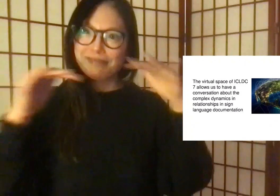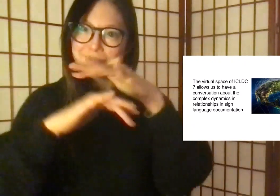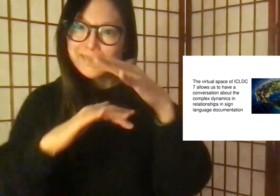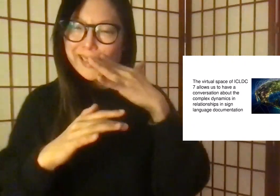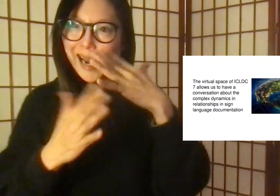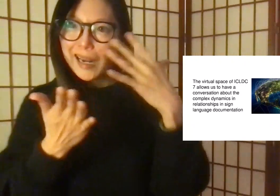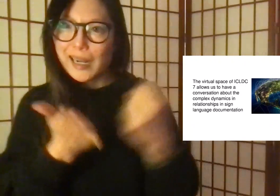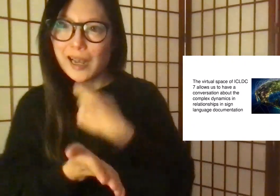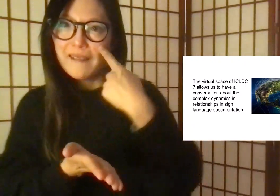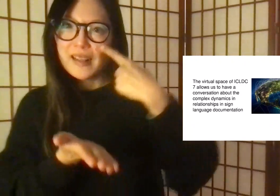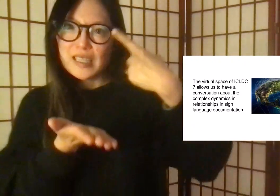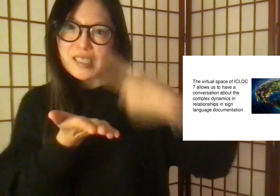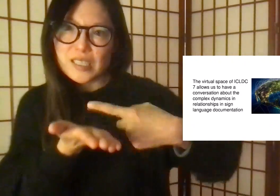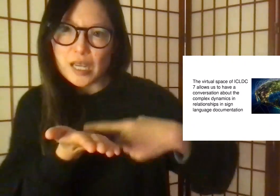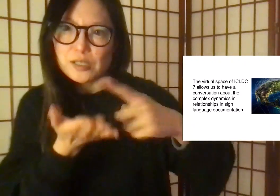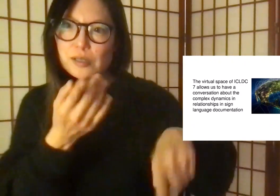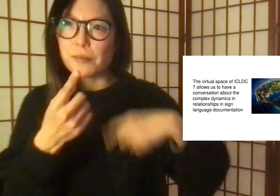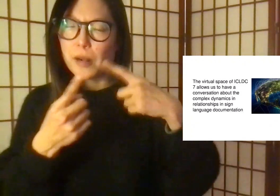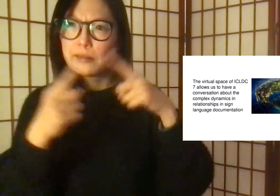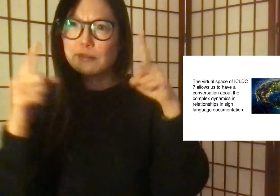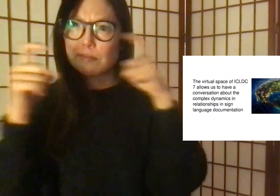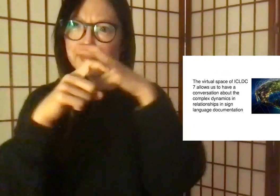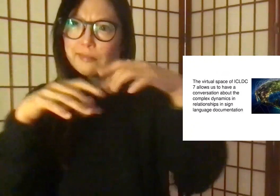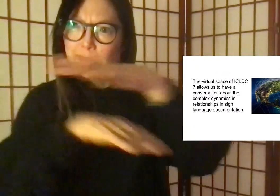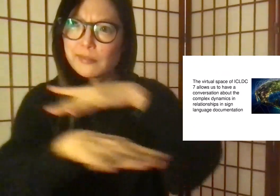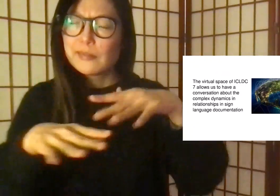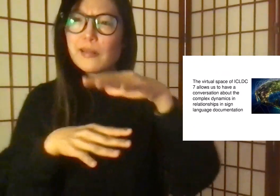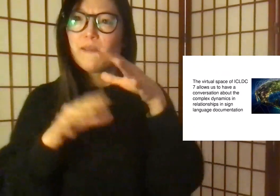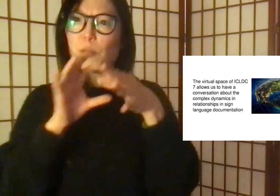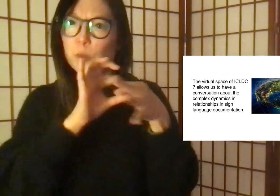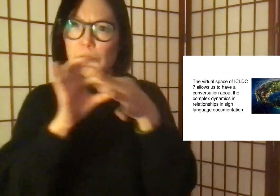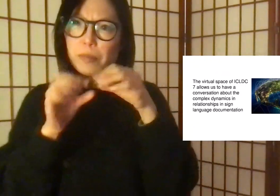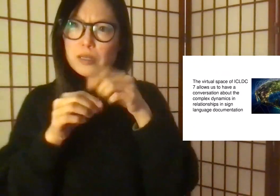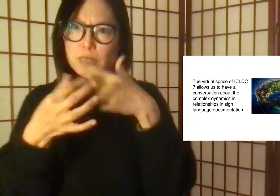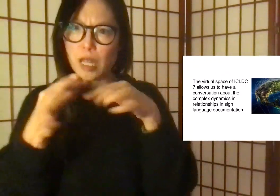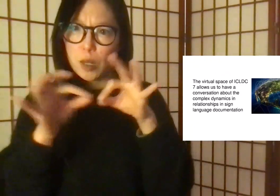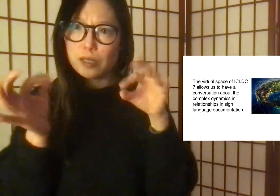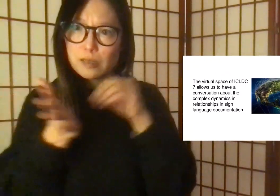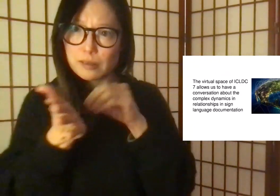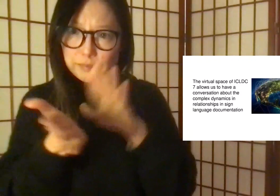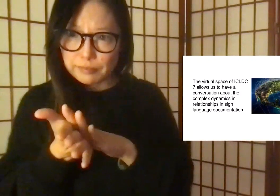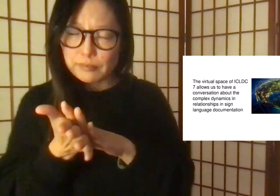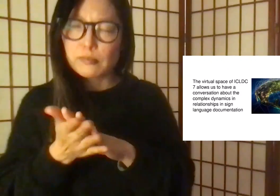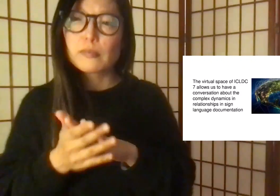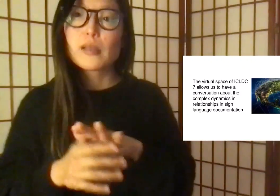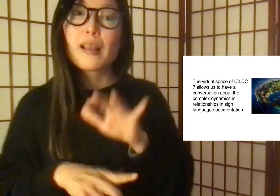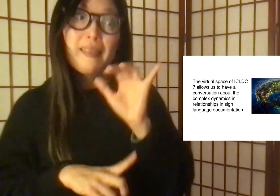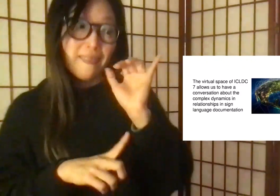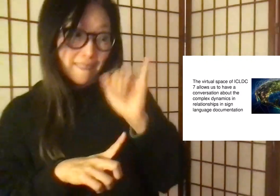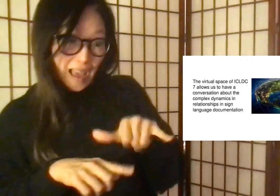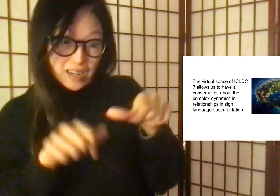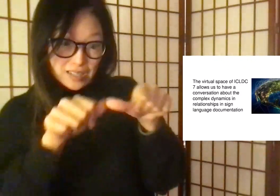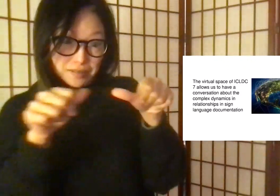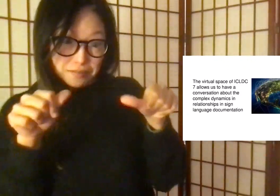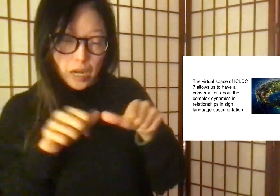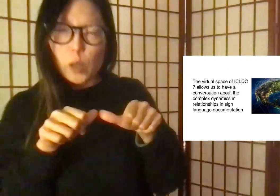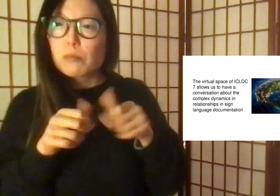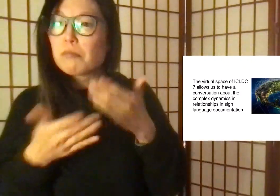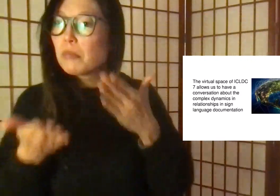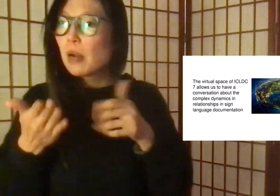of the online nature, we want to acknowledge that the conference's virtual space has made it possible to for us